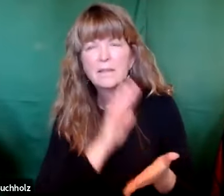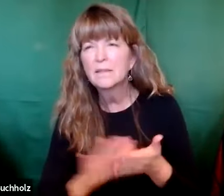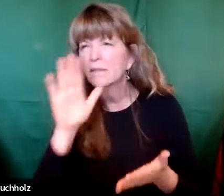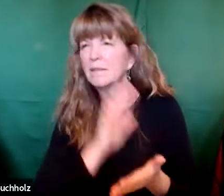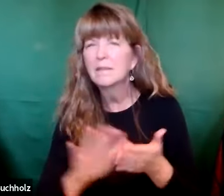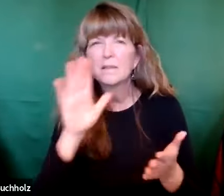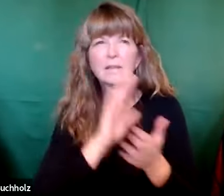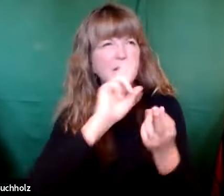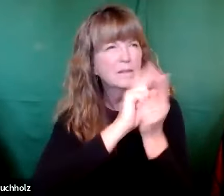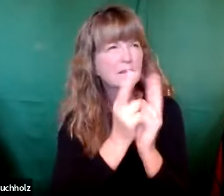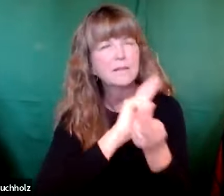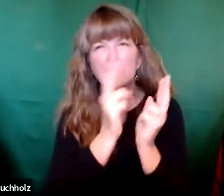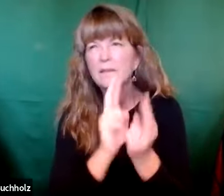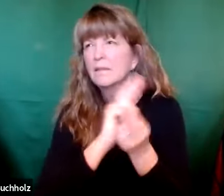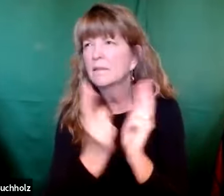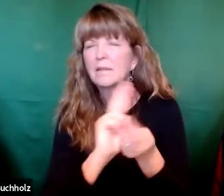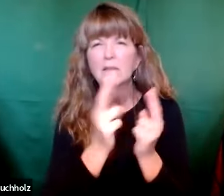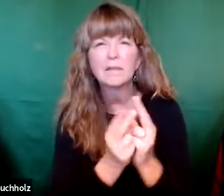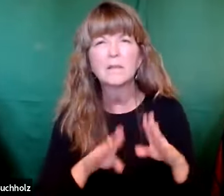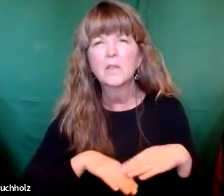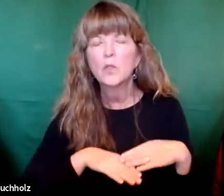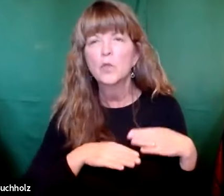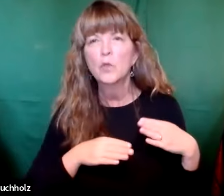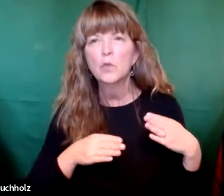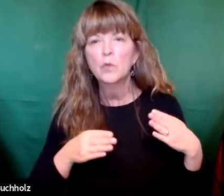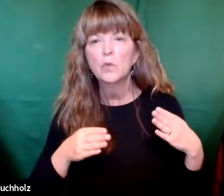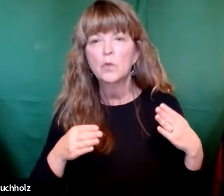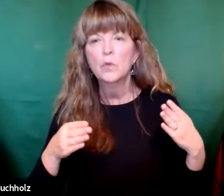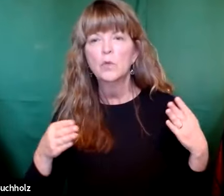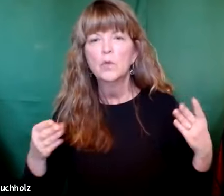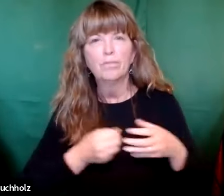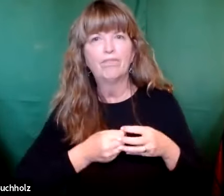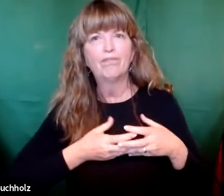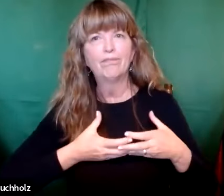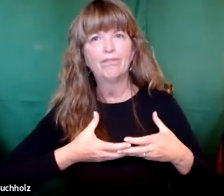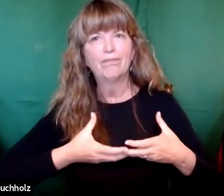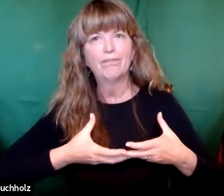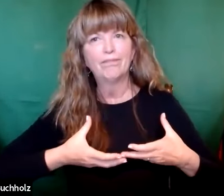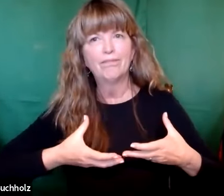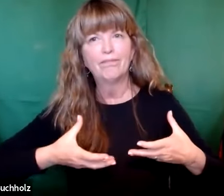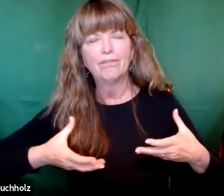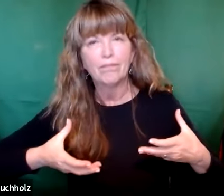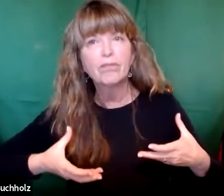help people prepare their hearts, help people repent, to open their hearts